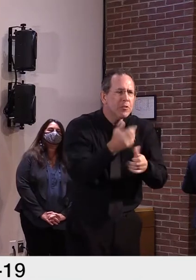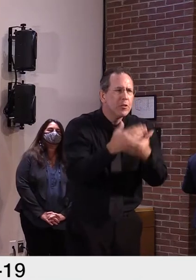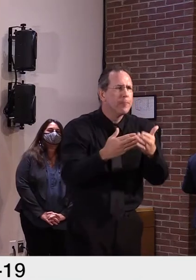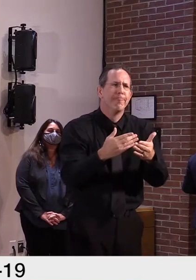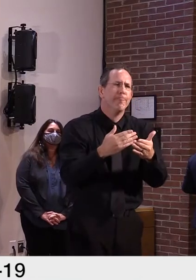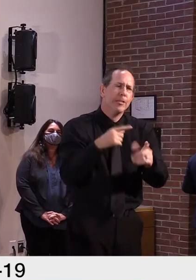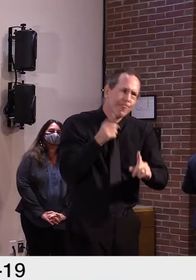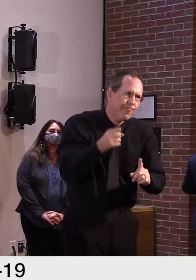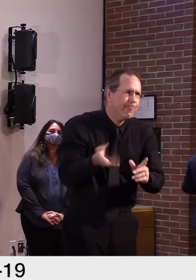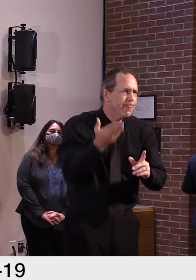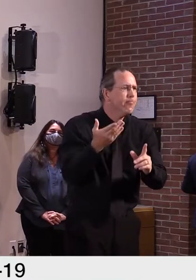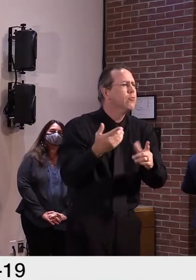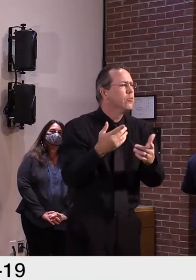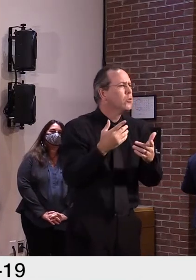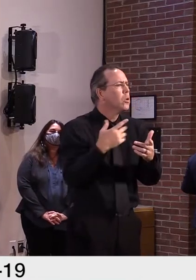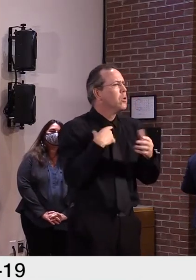time